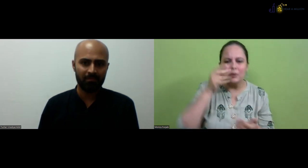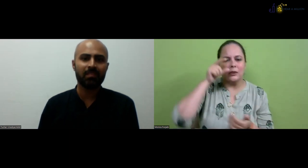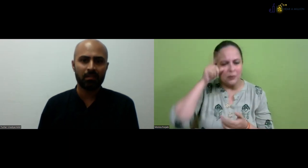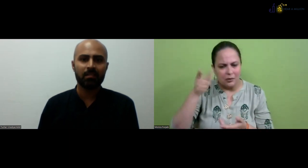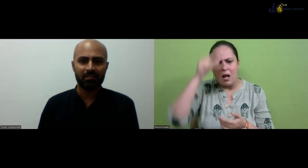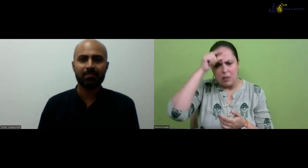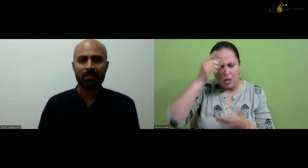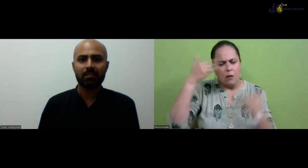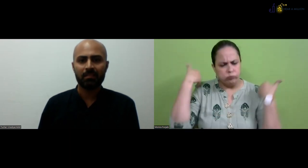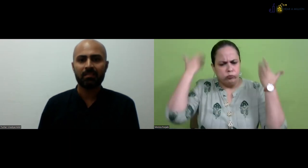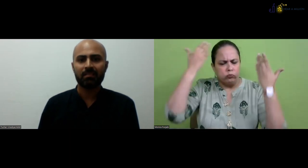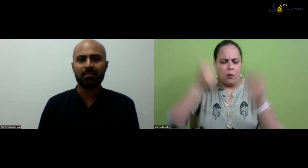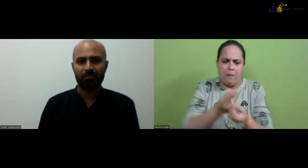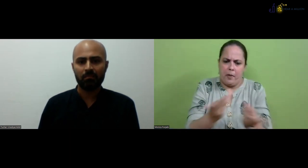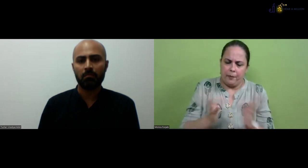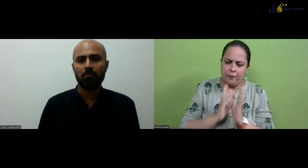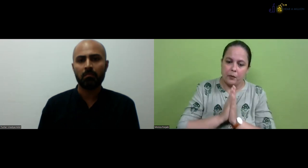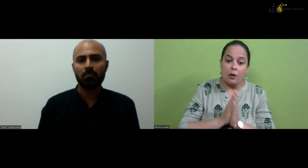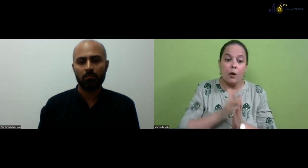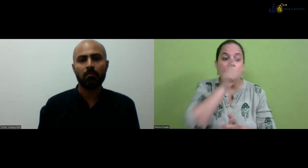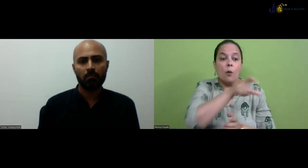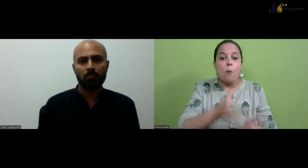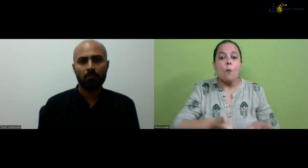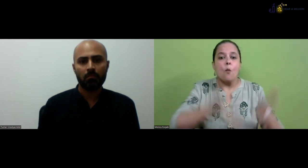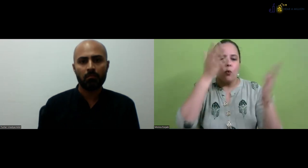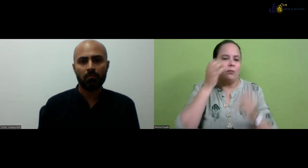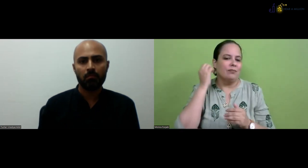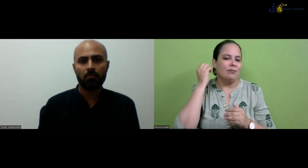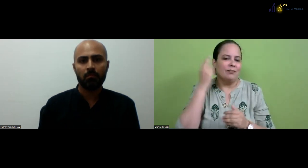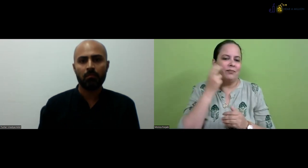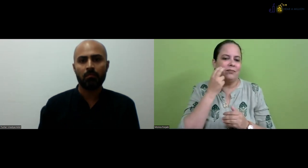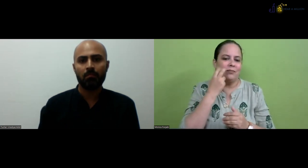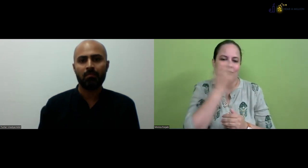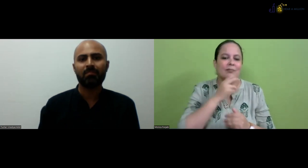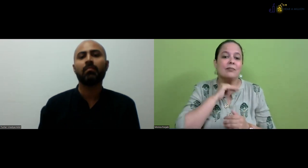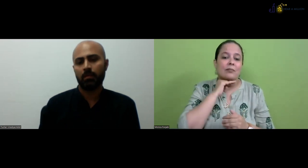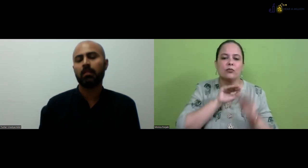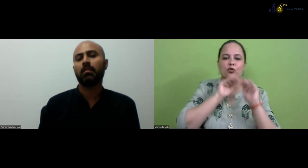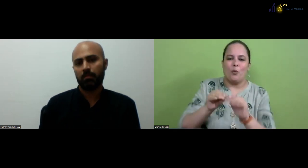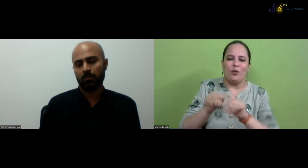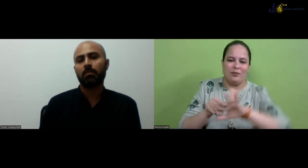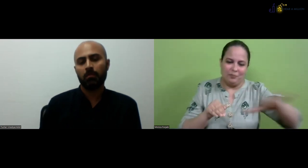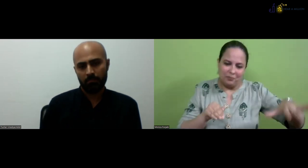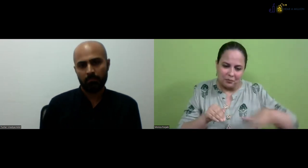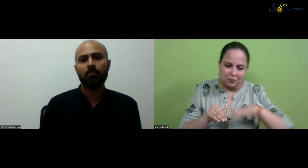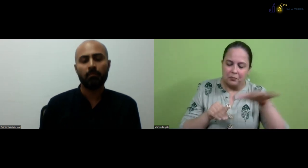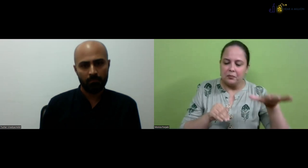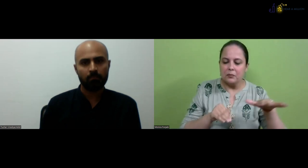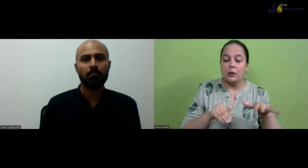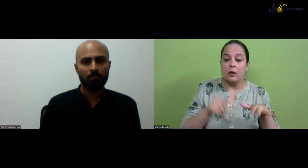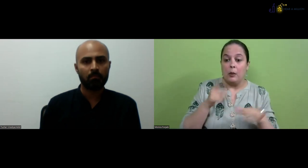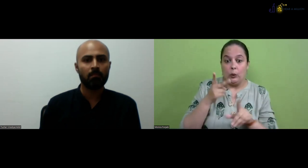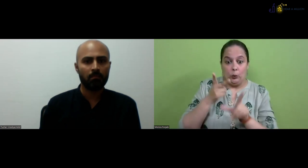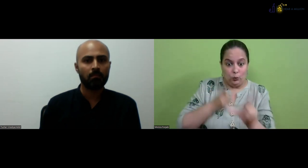had Surinam and Sunil, Sivaji, Aatya, Narayanan. We have everyone. But there were more hearing